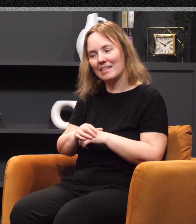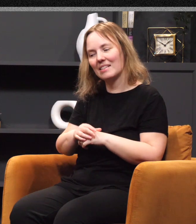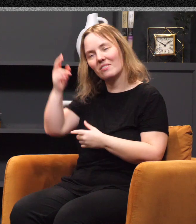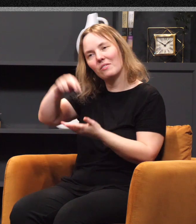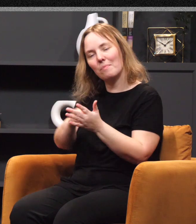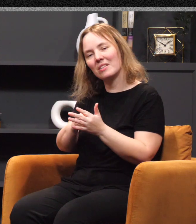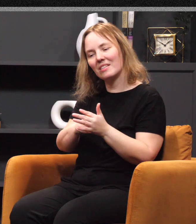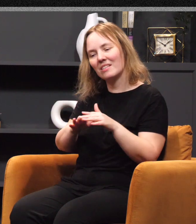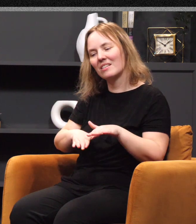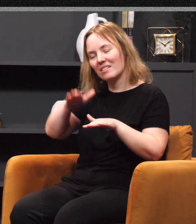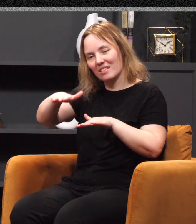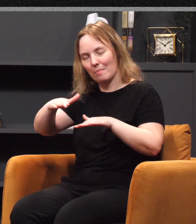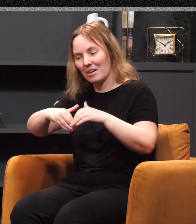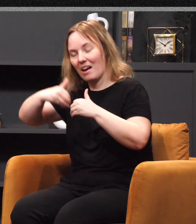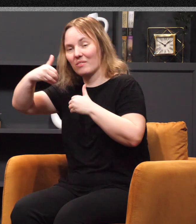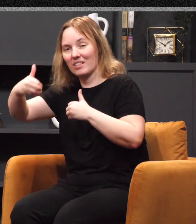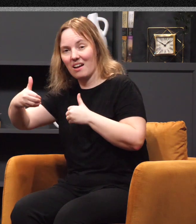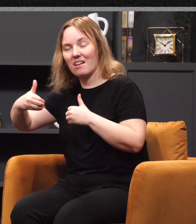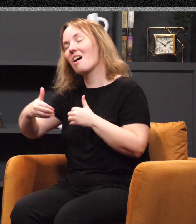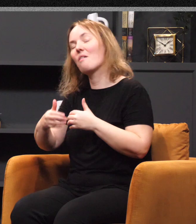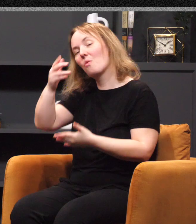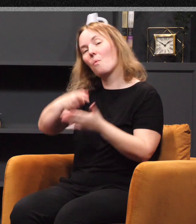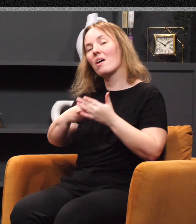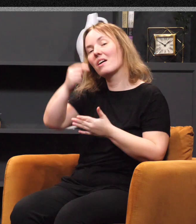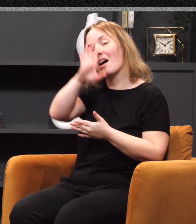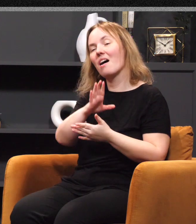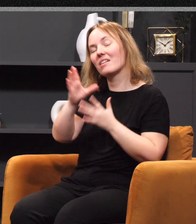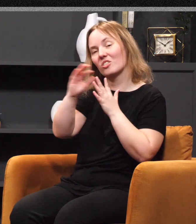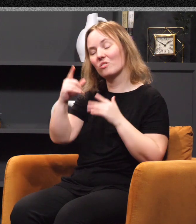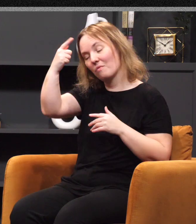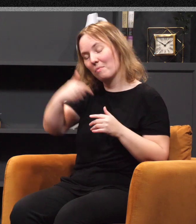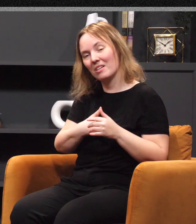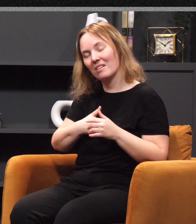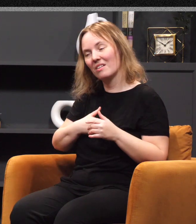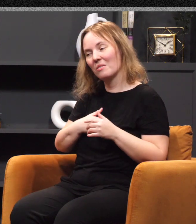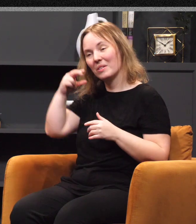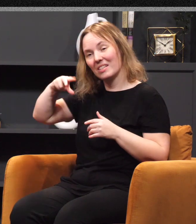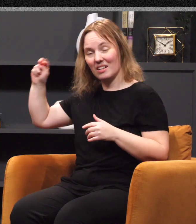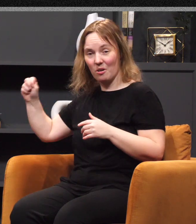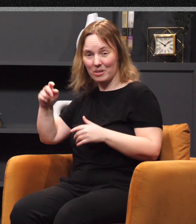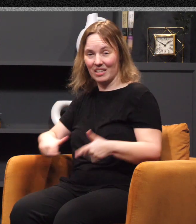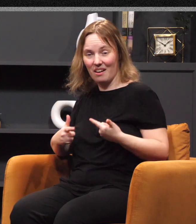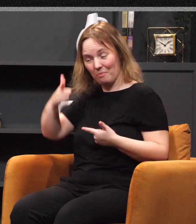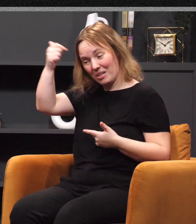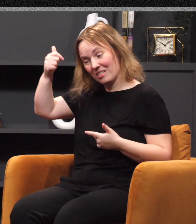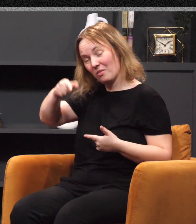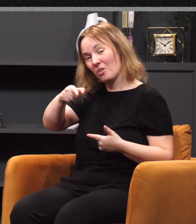outside of what God has said to me or God has chosen for me. And what we see in Naomi's life is that because of her decisions, the result is